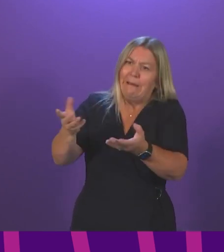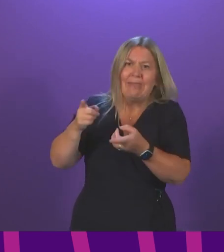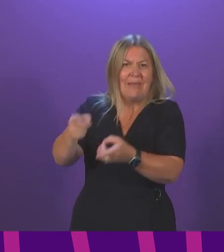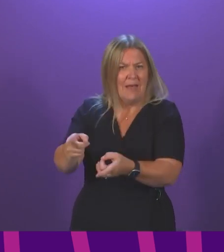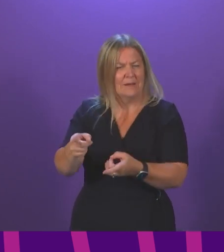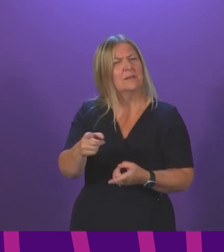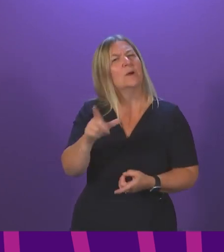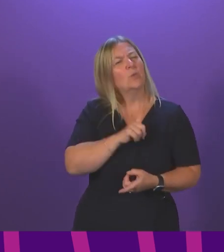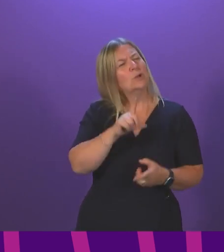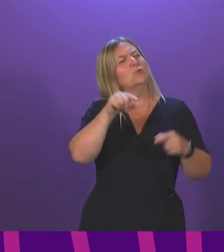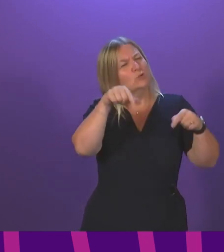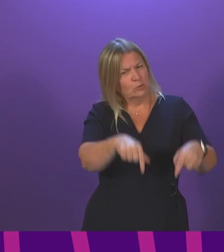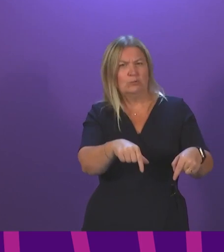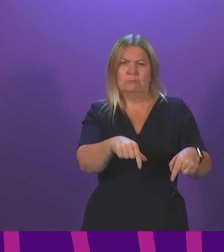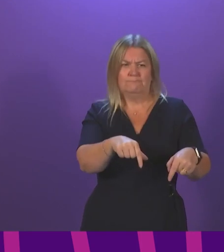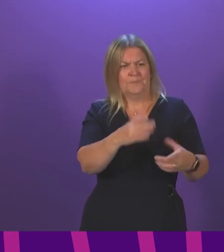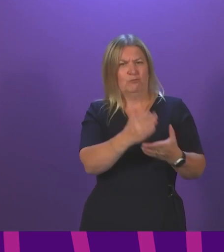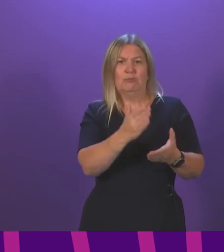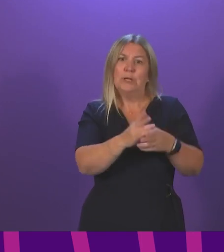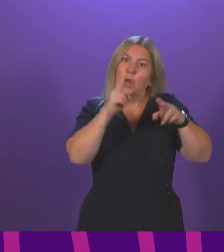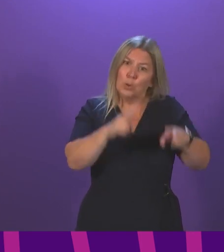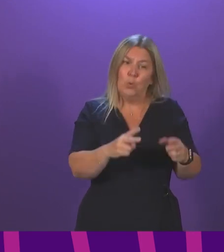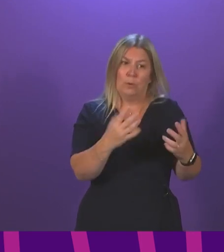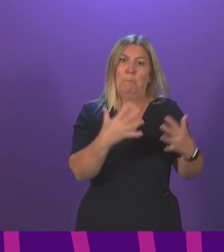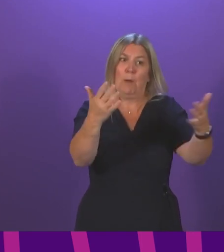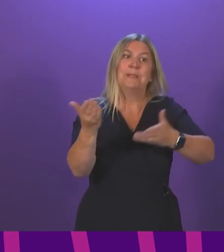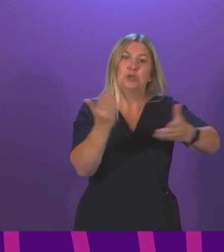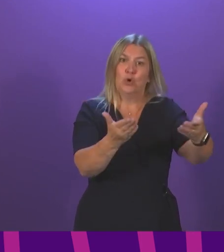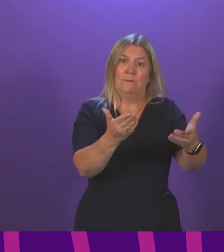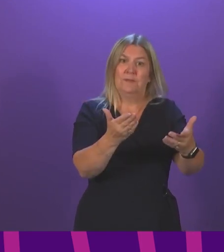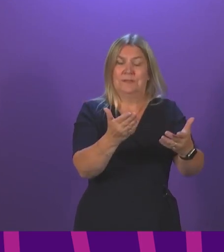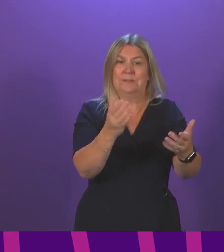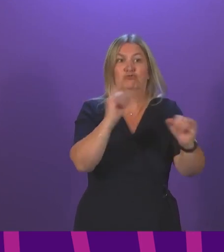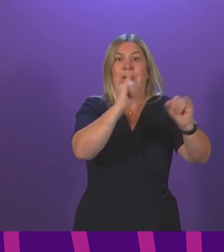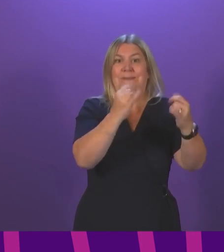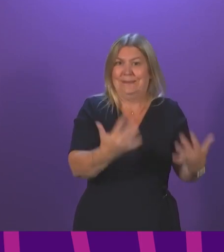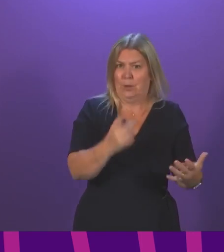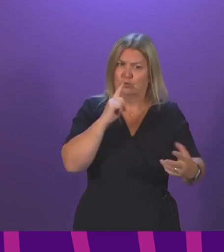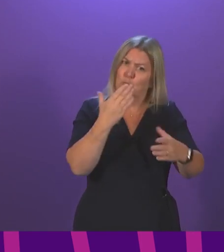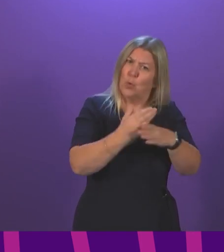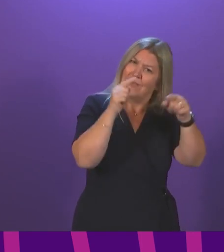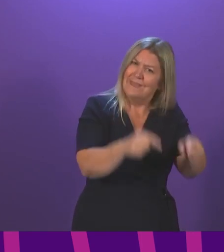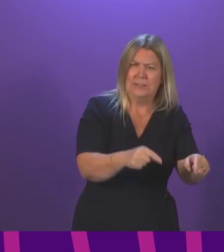addressing the emergency that we have in our public services? First Minister.